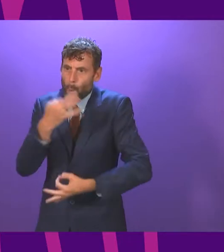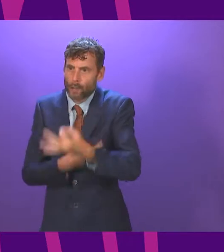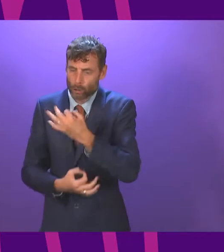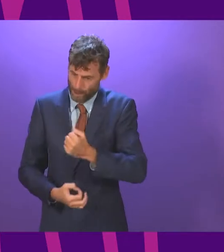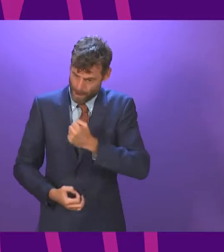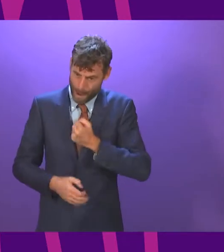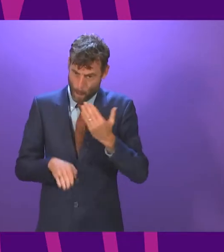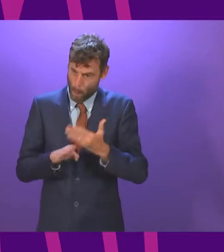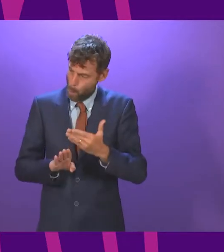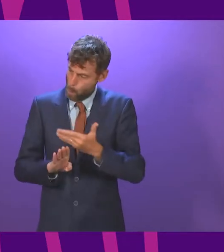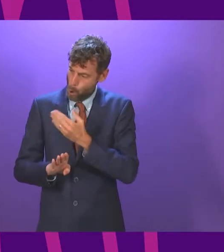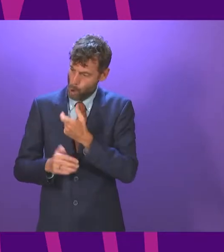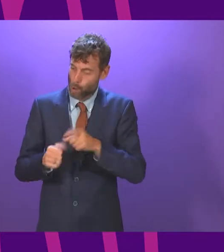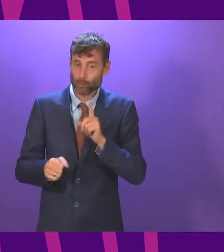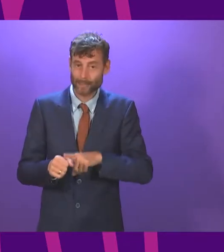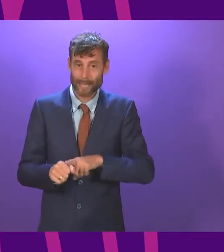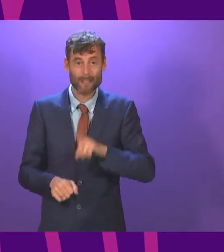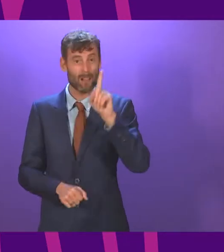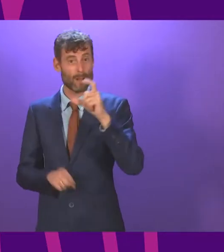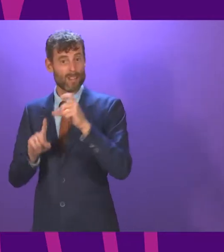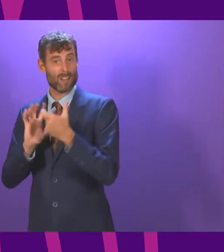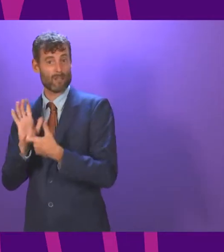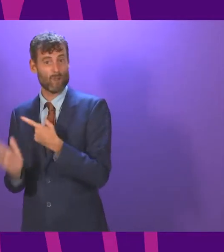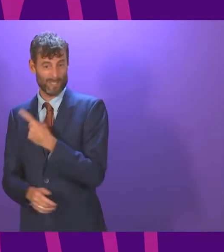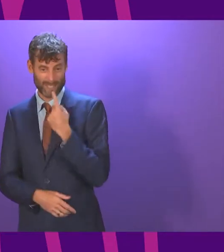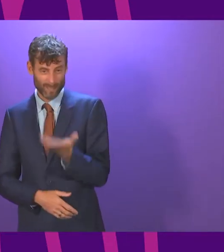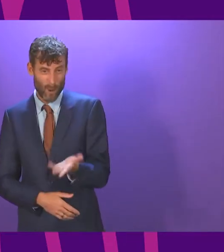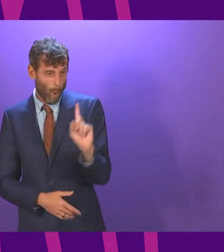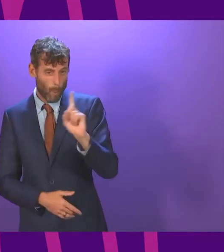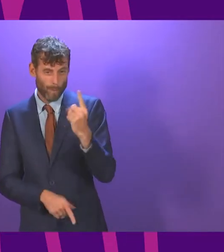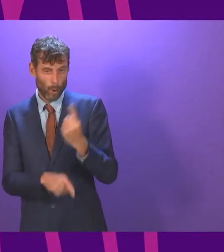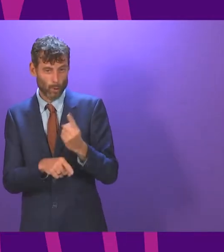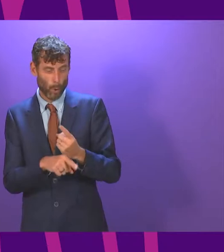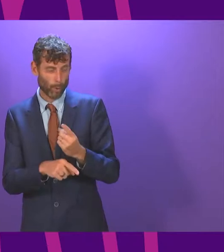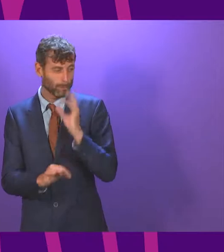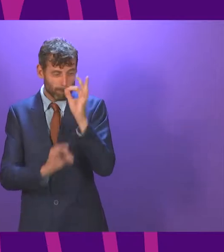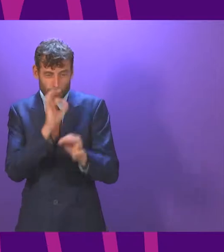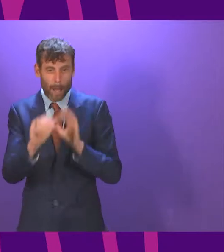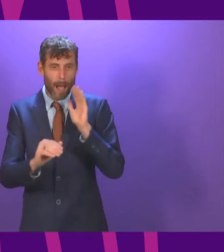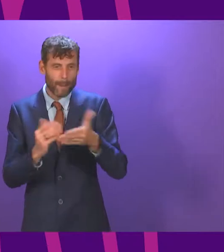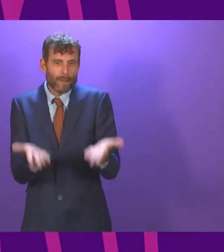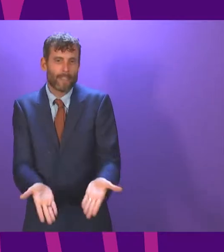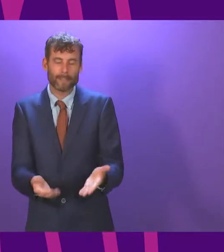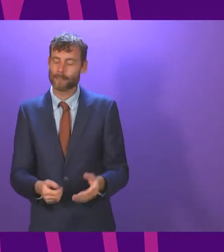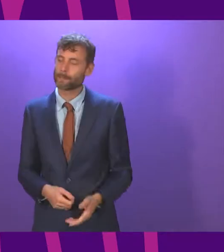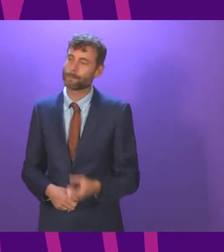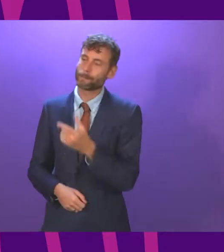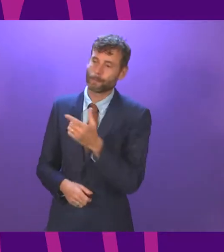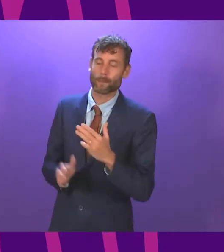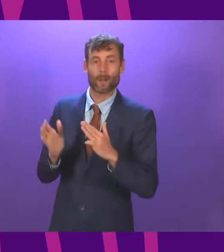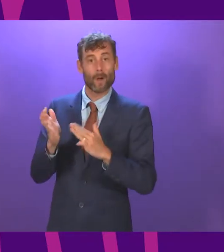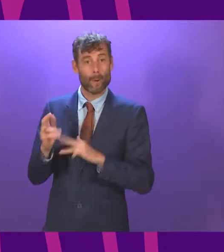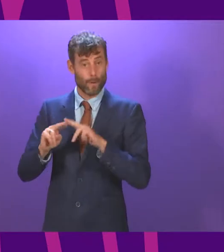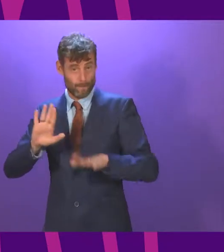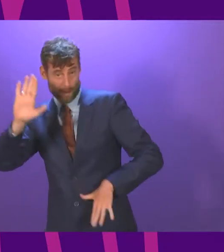and according to his leader it's a debate that shouldn't be happening. Of course I'll give way to Mr Mundell. Oliver Mundell. I thank the Deputy First